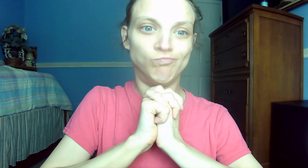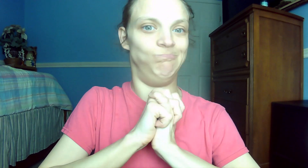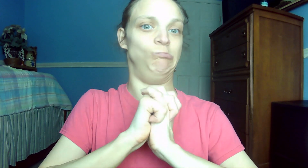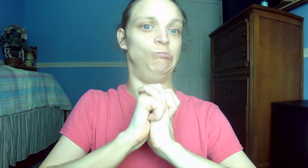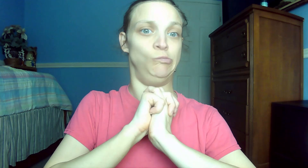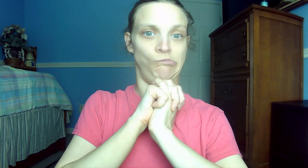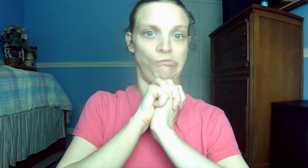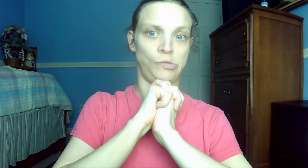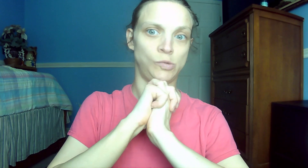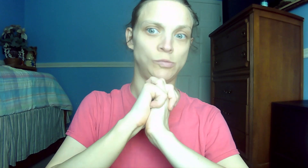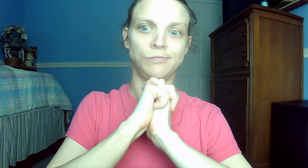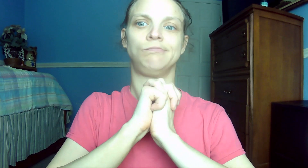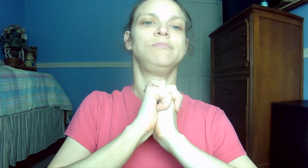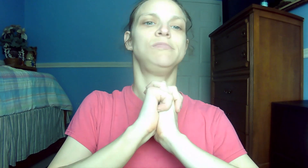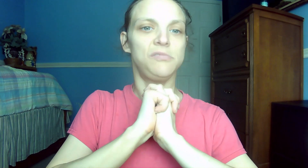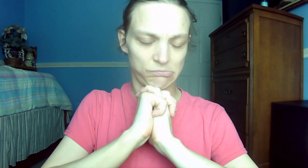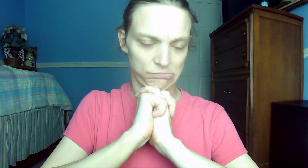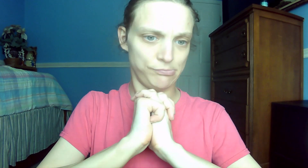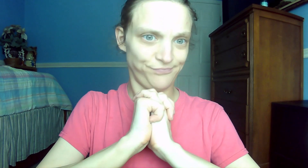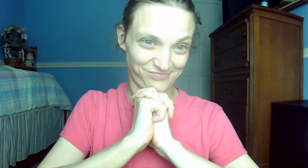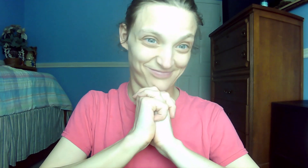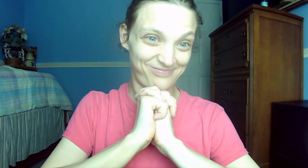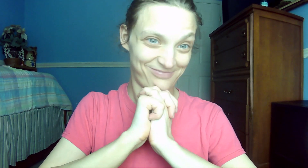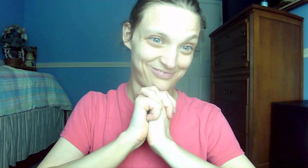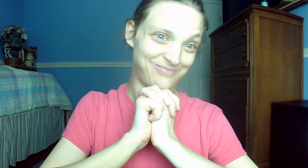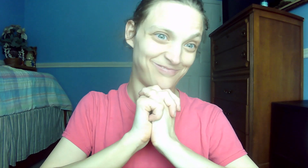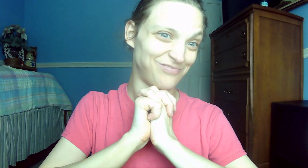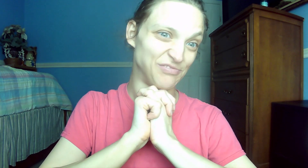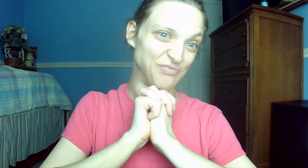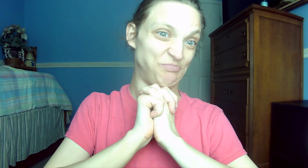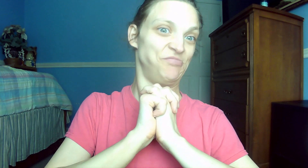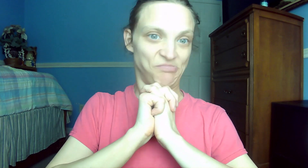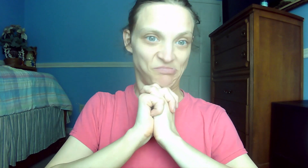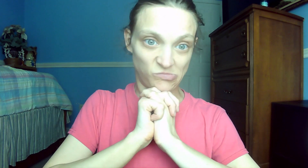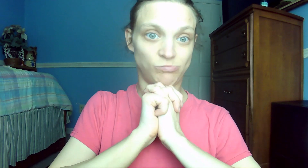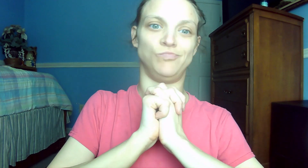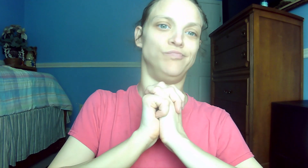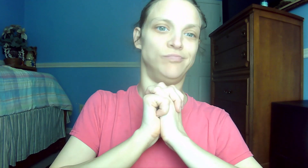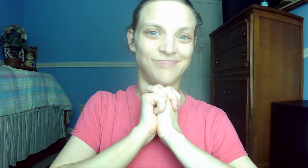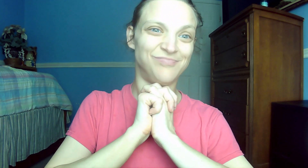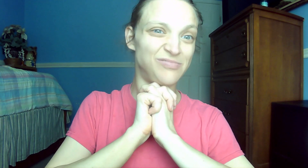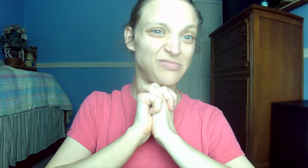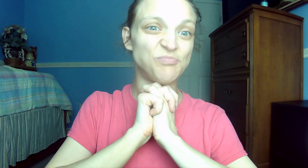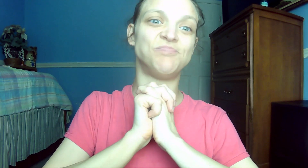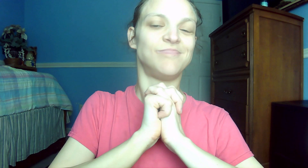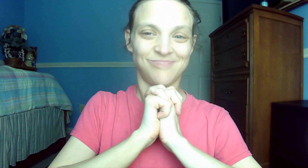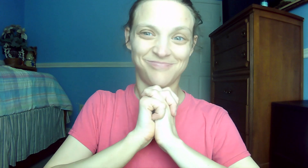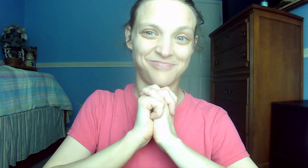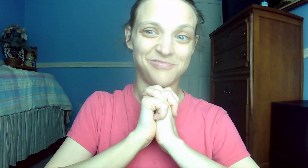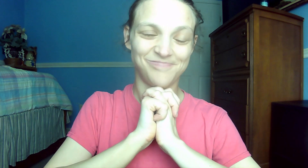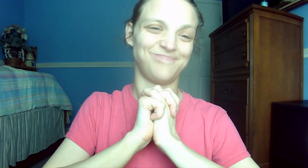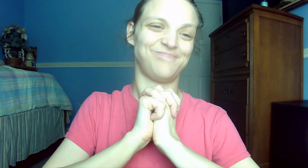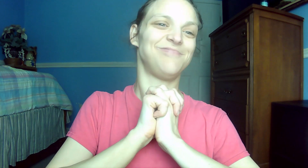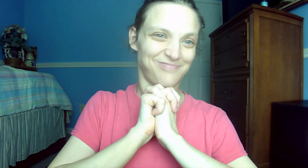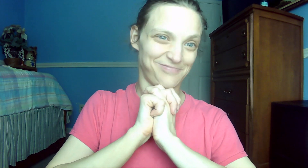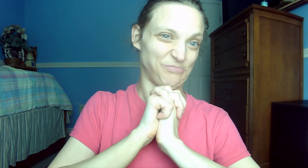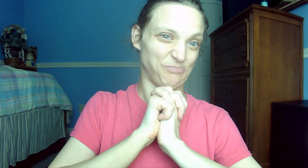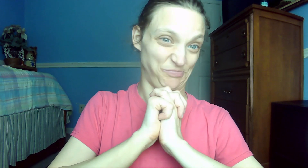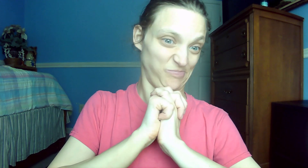came as a witness to testify concerning that light, so that through him all might believe. 44. Isaiah